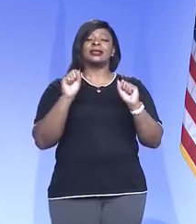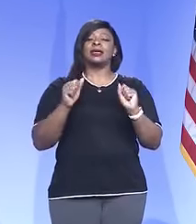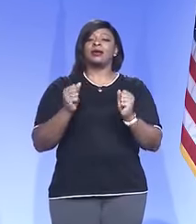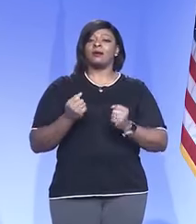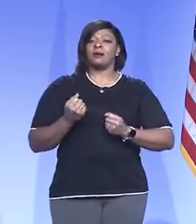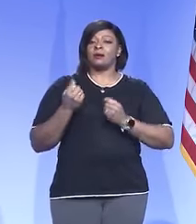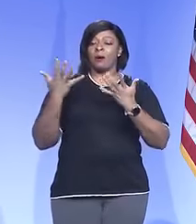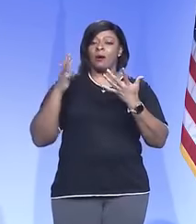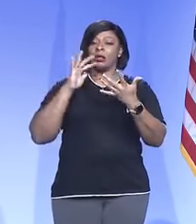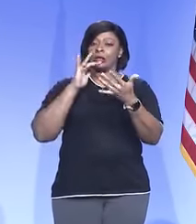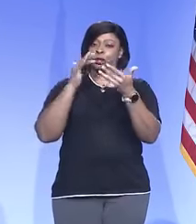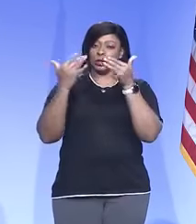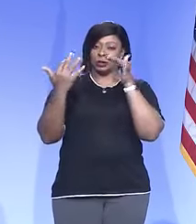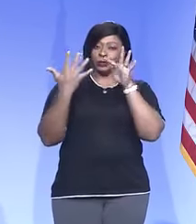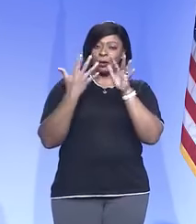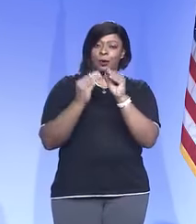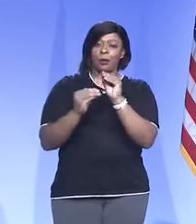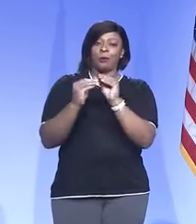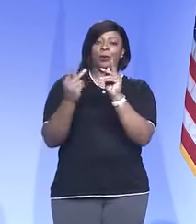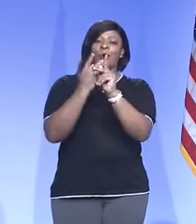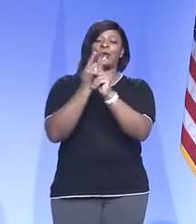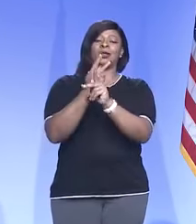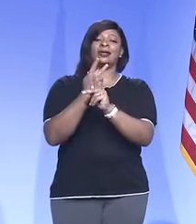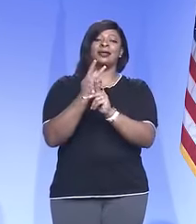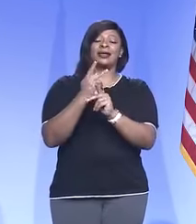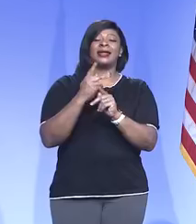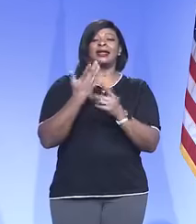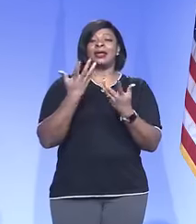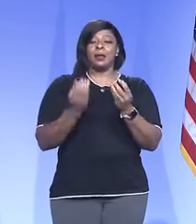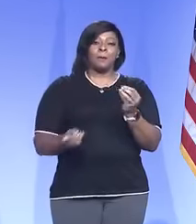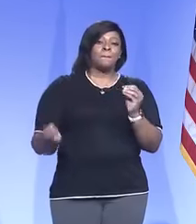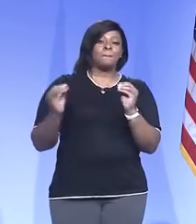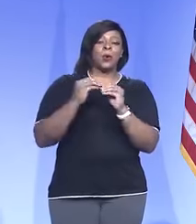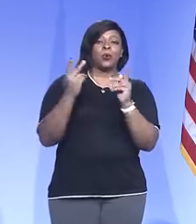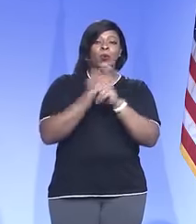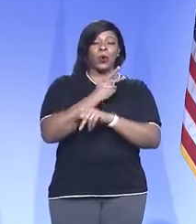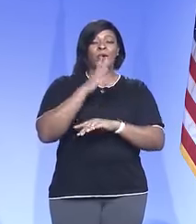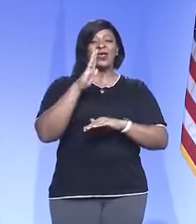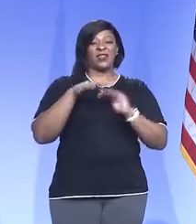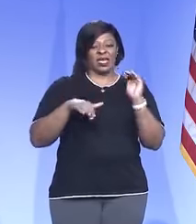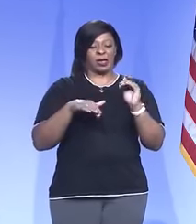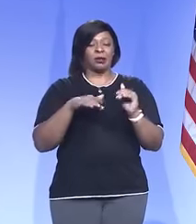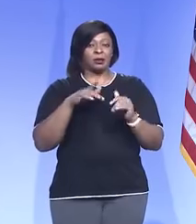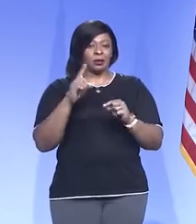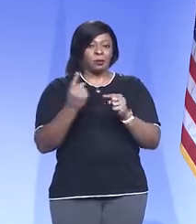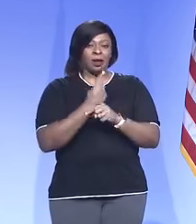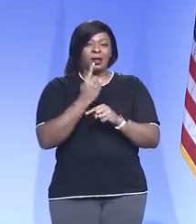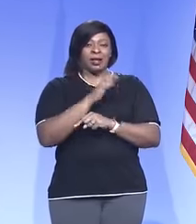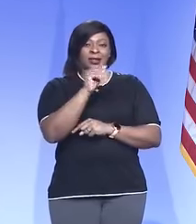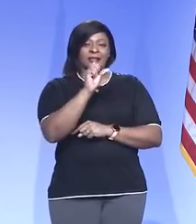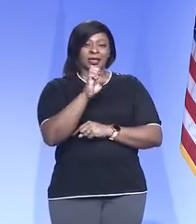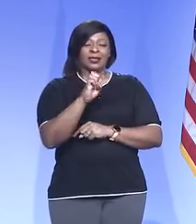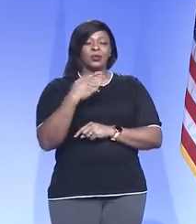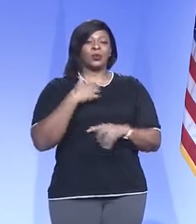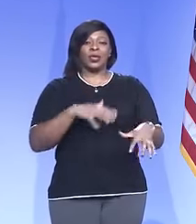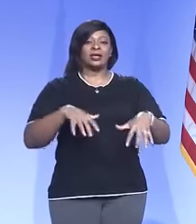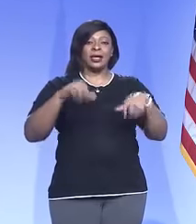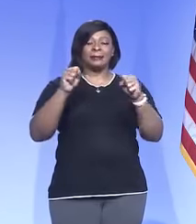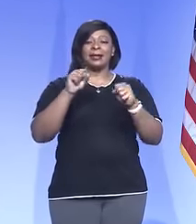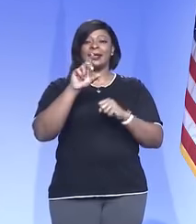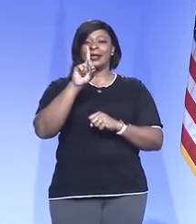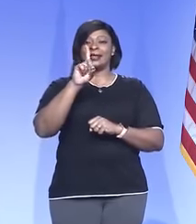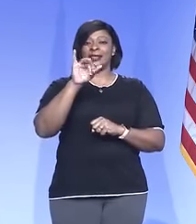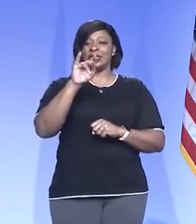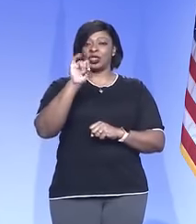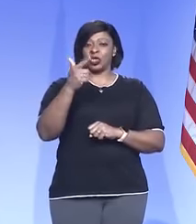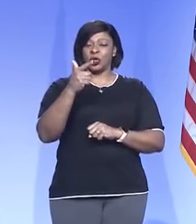to spread and an outsized number of confirmed cases in Shelby County. We've adopted digital screening